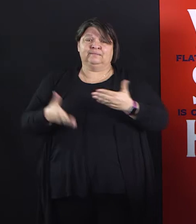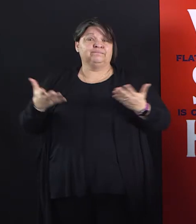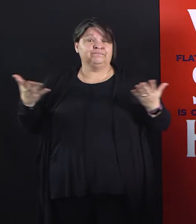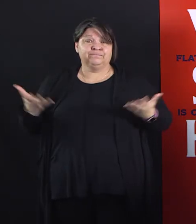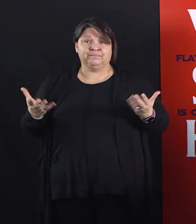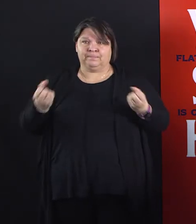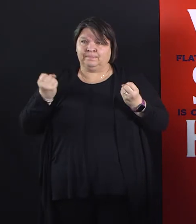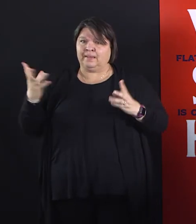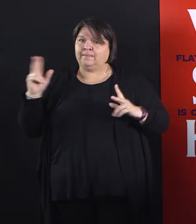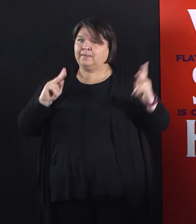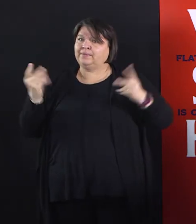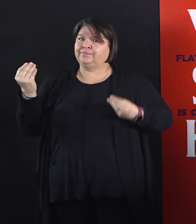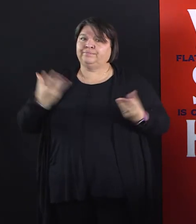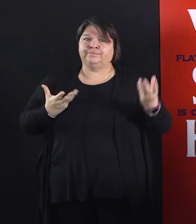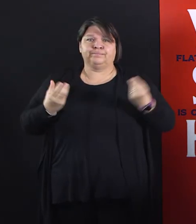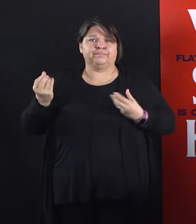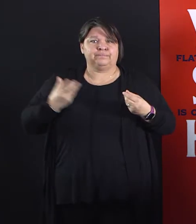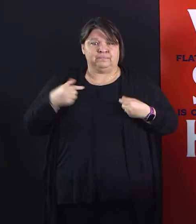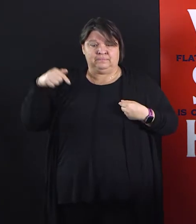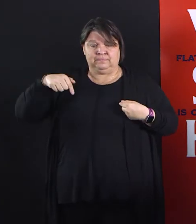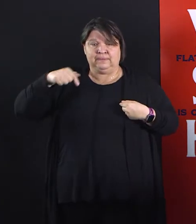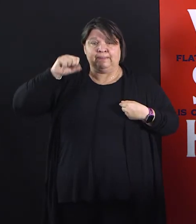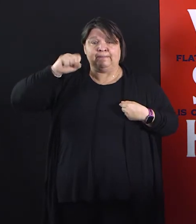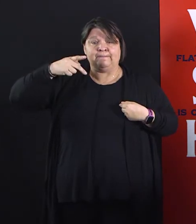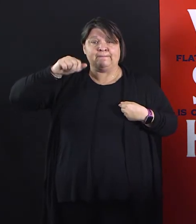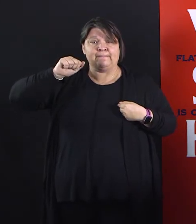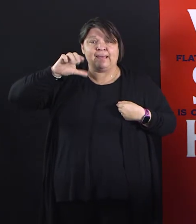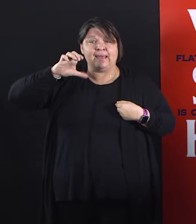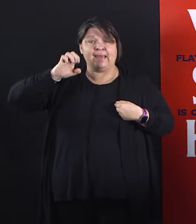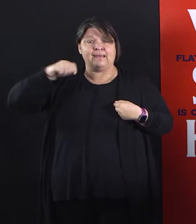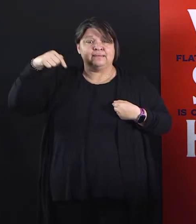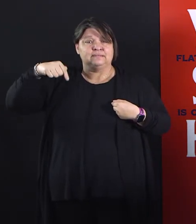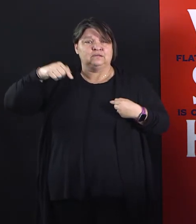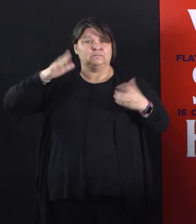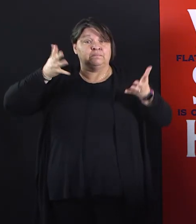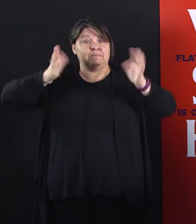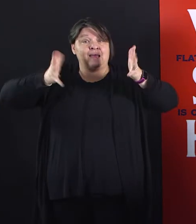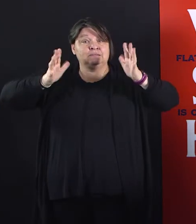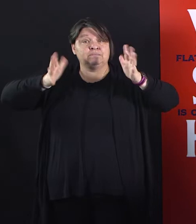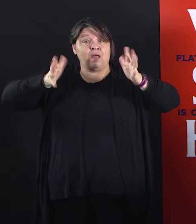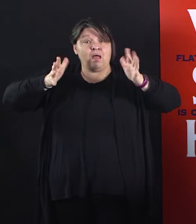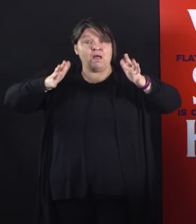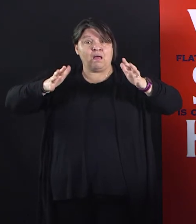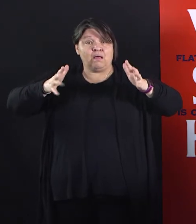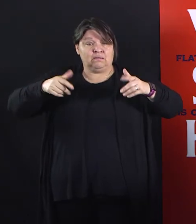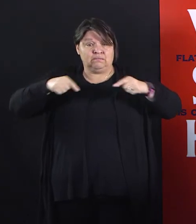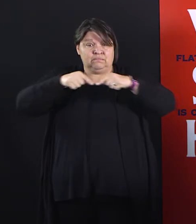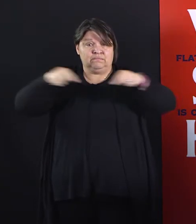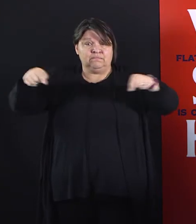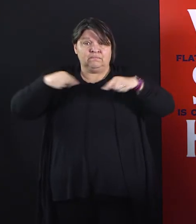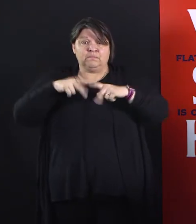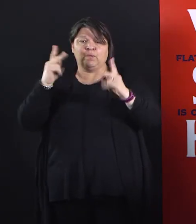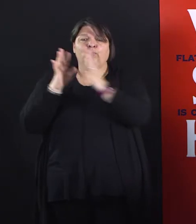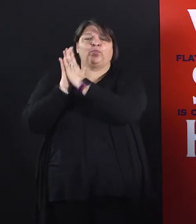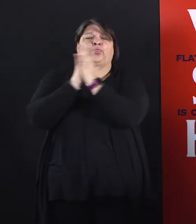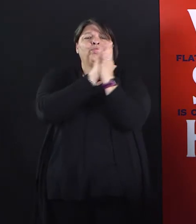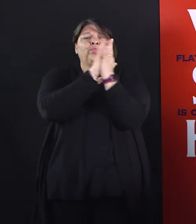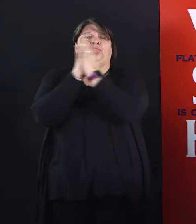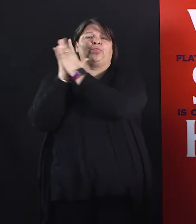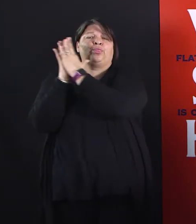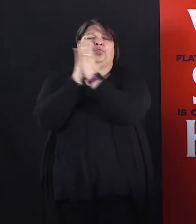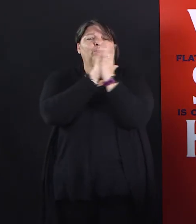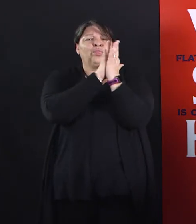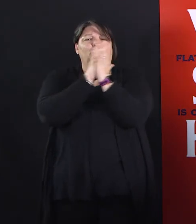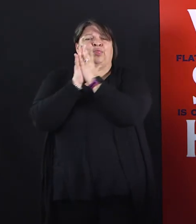courts and how many folks were on those playing basketball and playing volleyball. That's not really